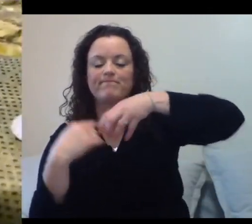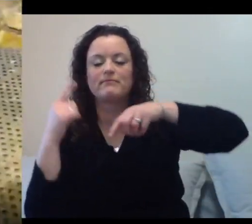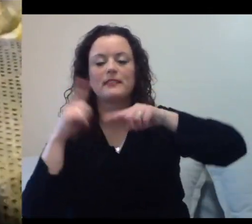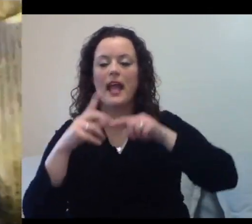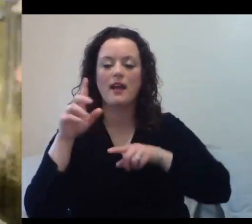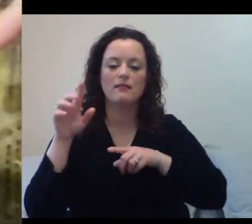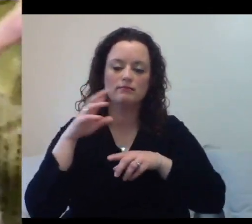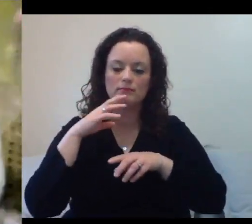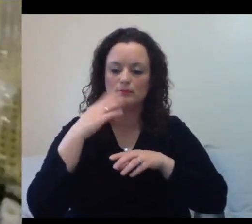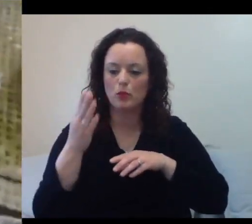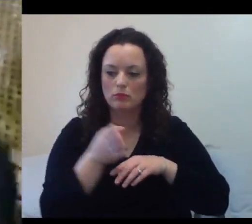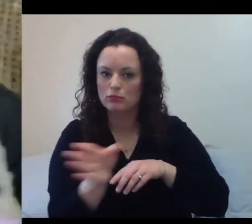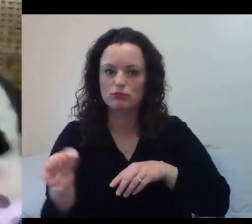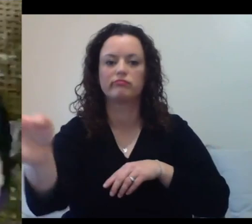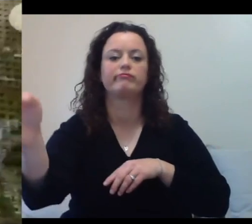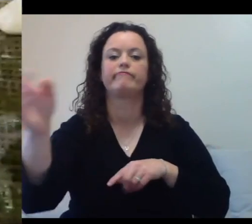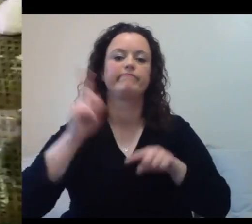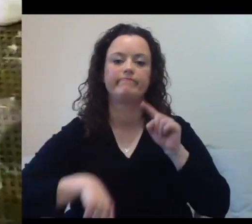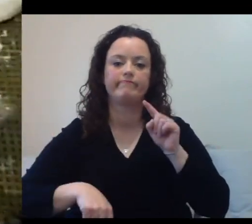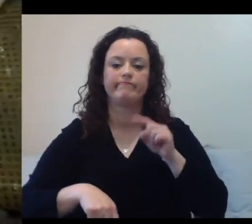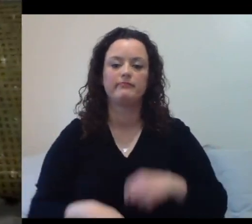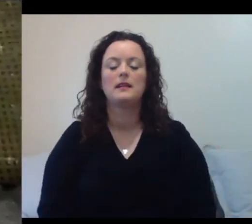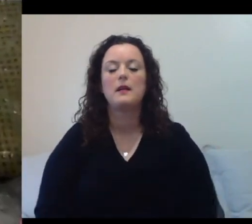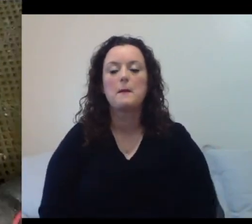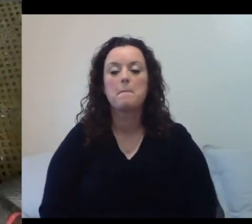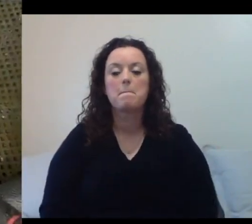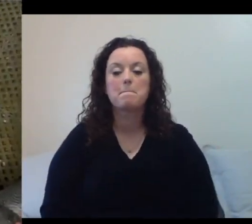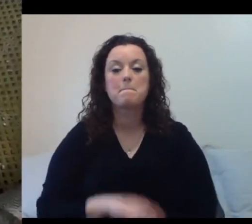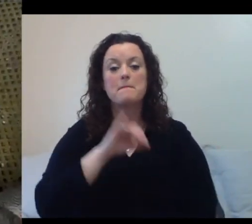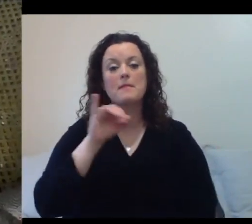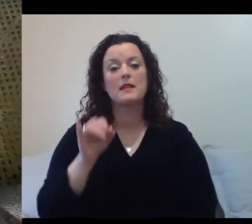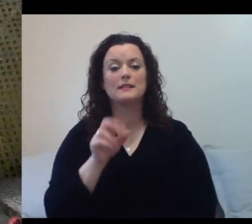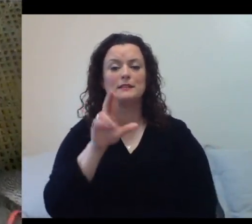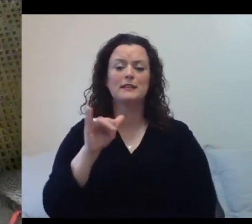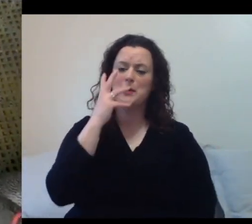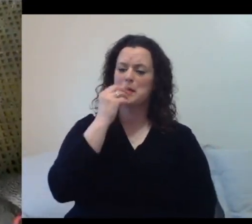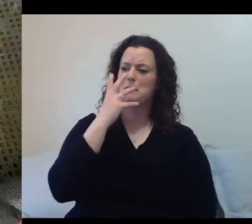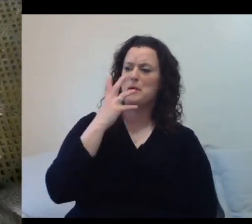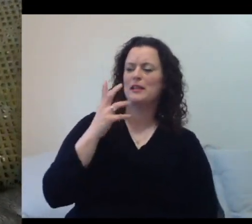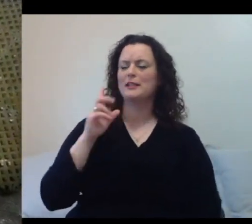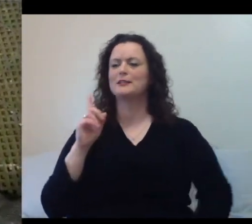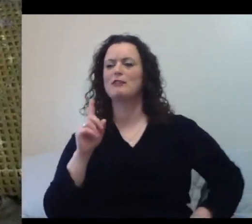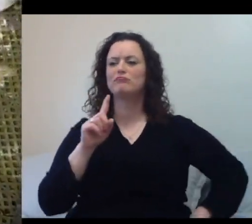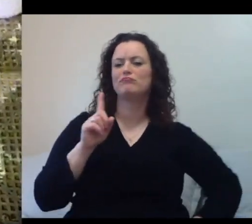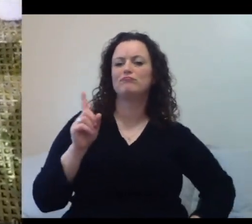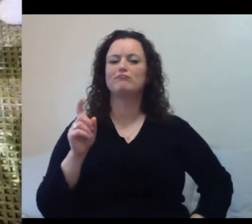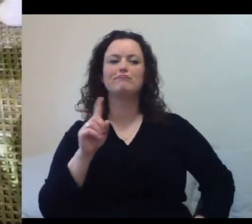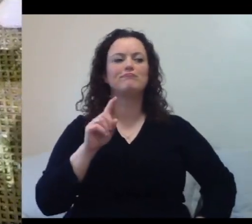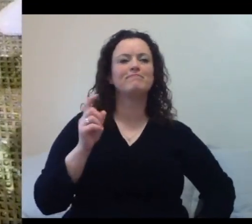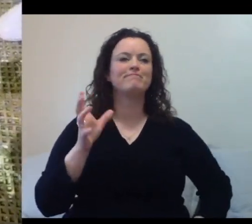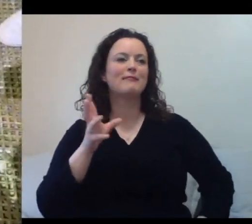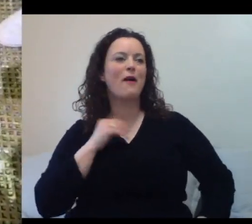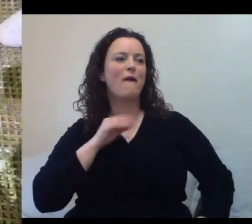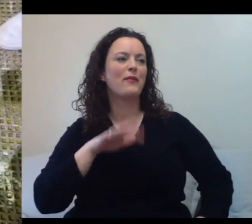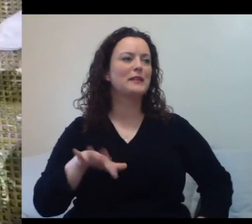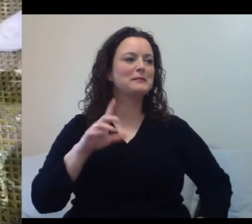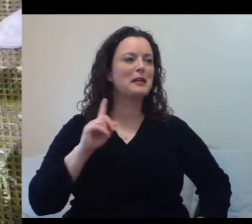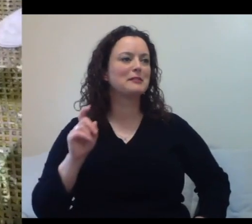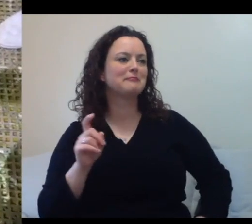This is Jerry. He's looking really pretty right now. Look at him. He's like strutting around like he owns the place. Do they fly? They